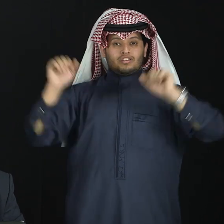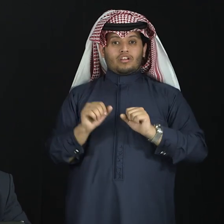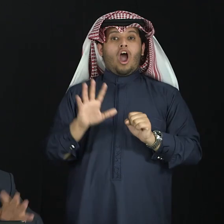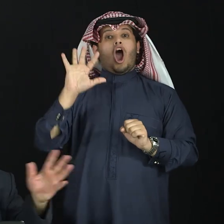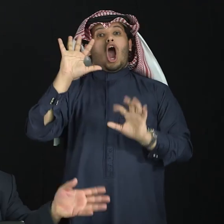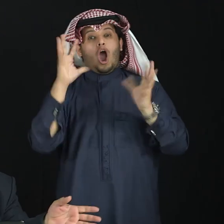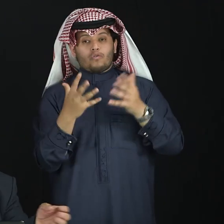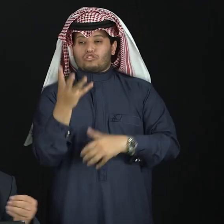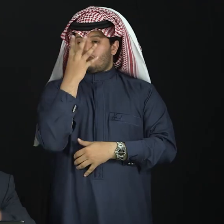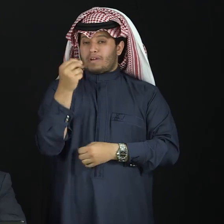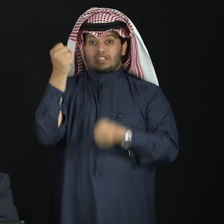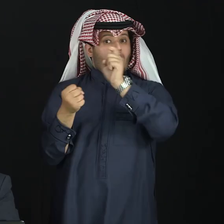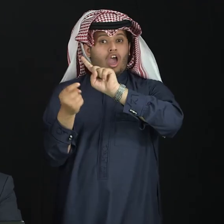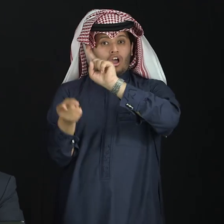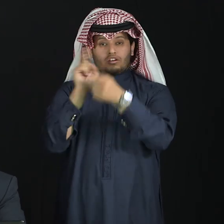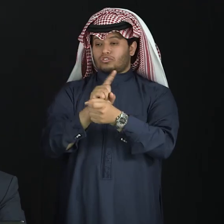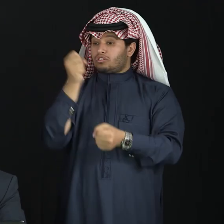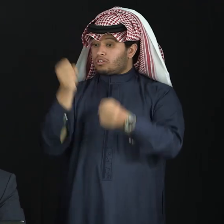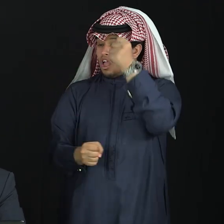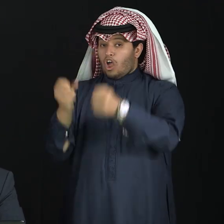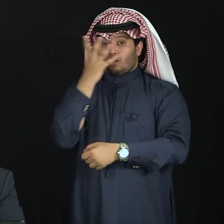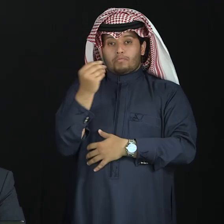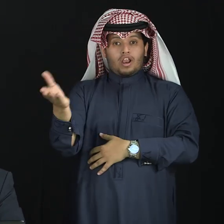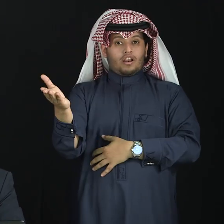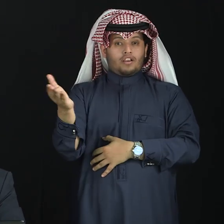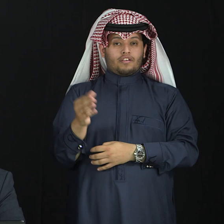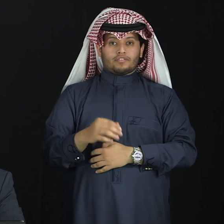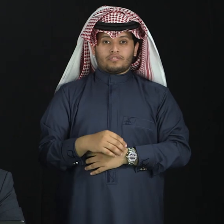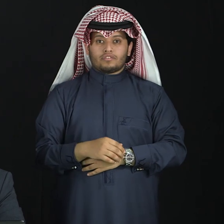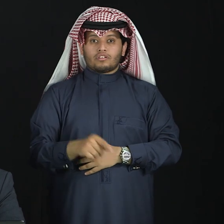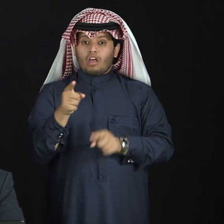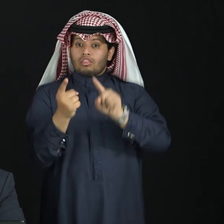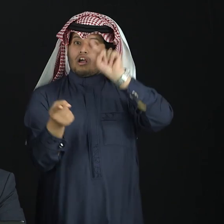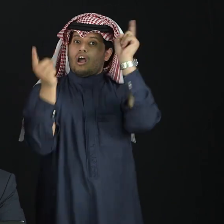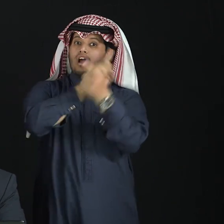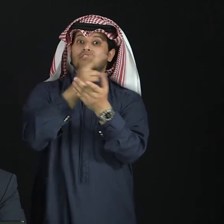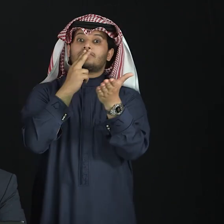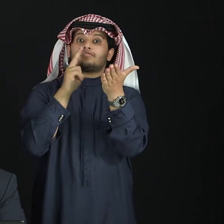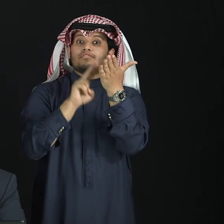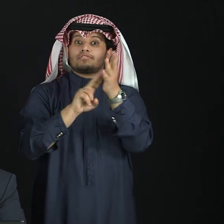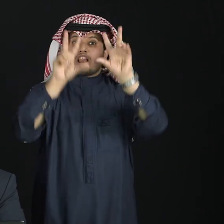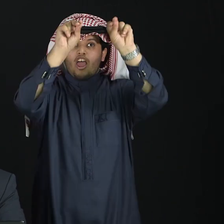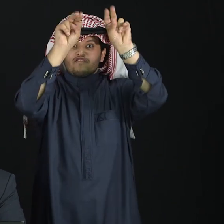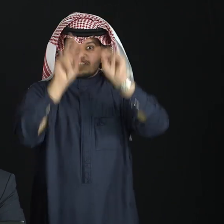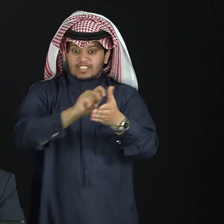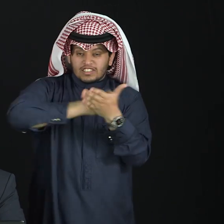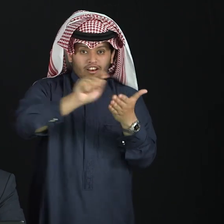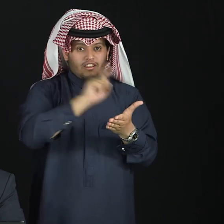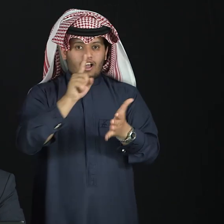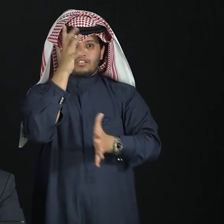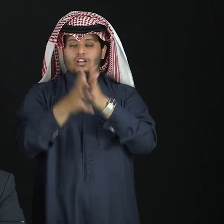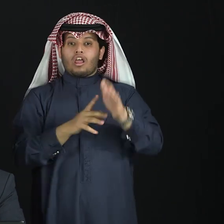Car, very beautiful. While the sentence structure goes like this, time, topic,